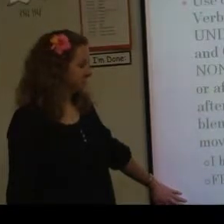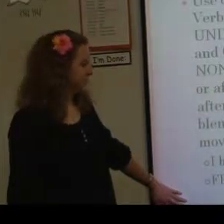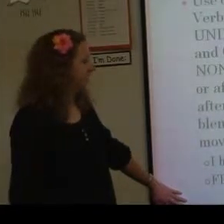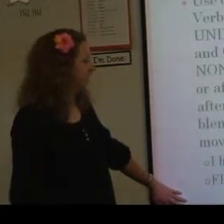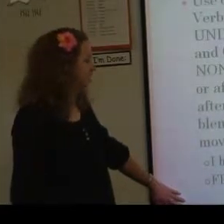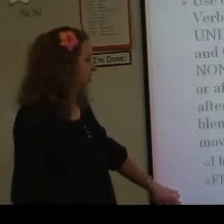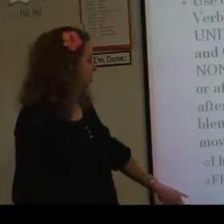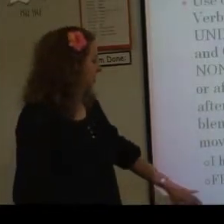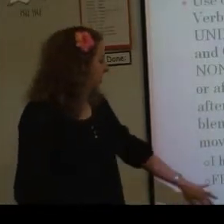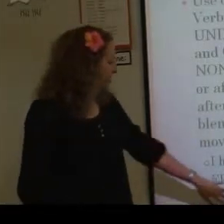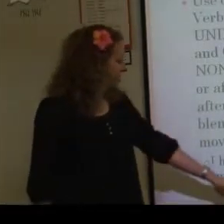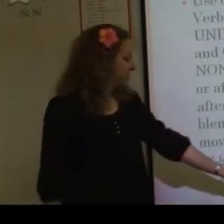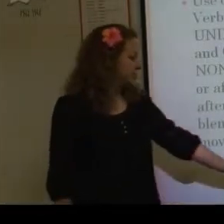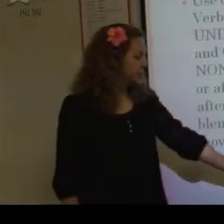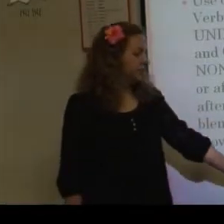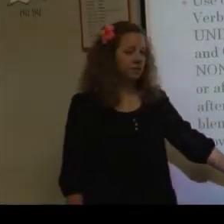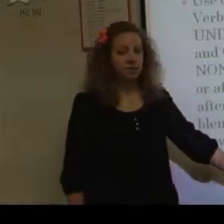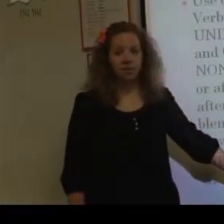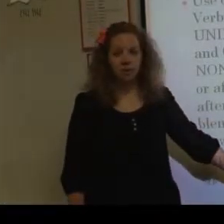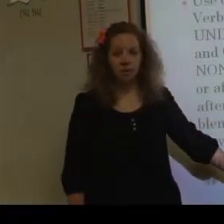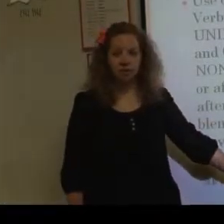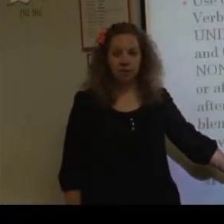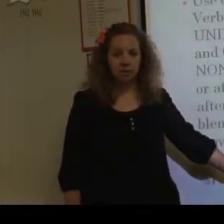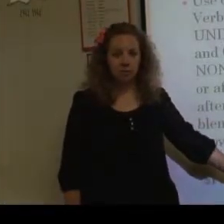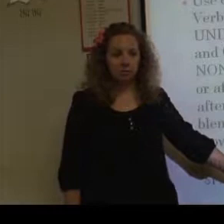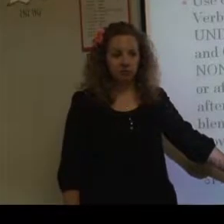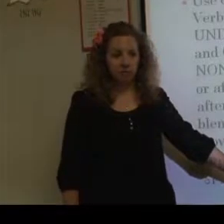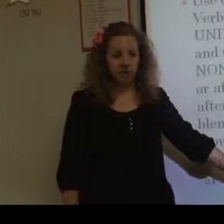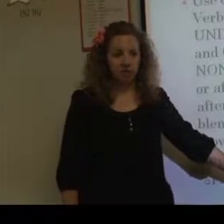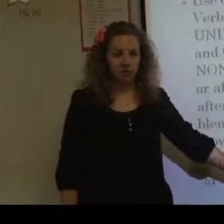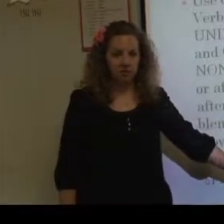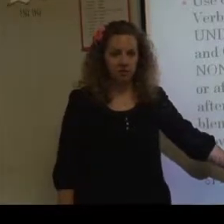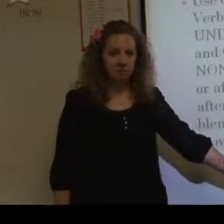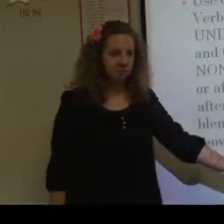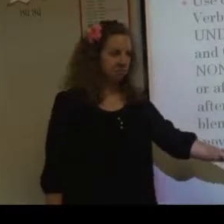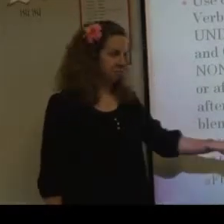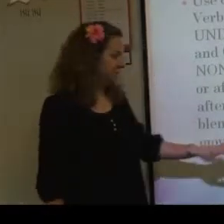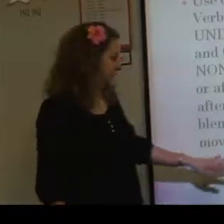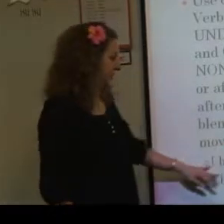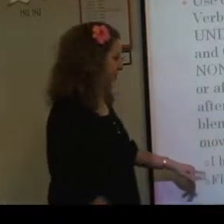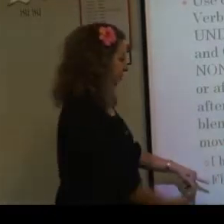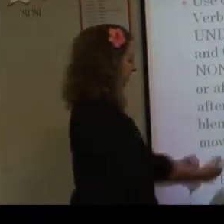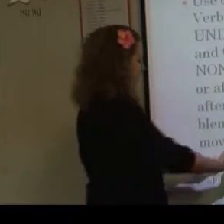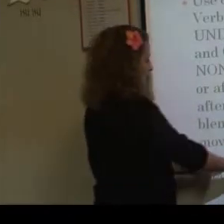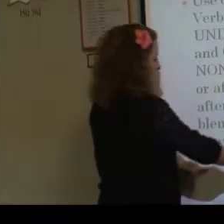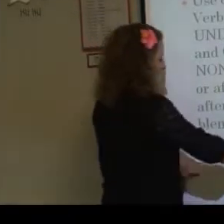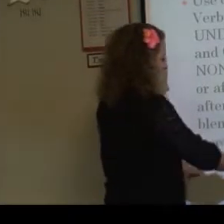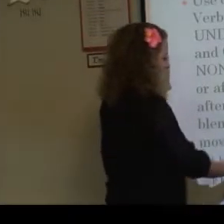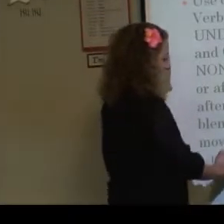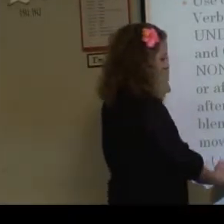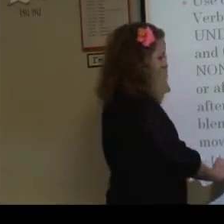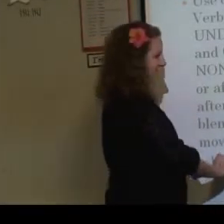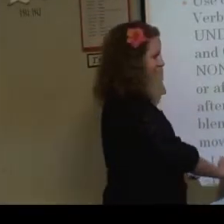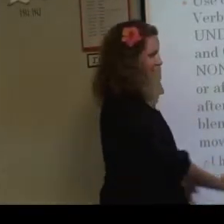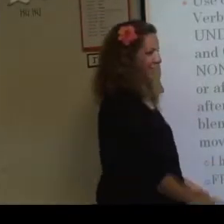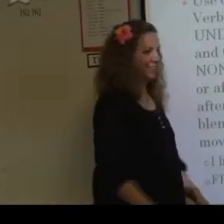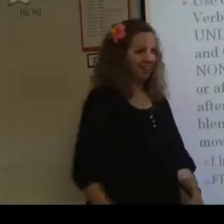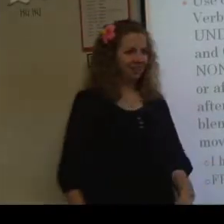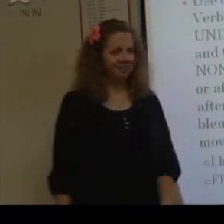Okay, so on this one, then they topicalized the word friend. So this should have a little line with the T over it there